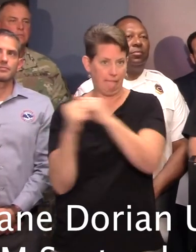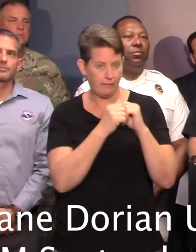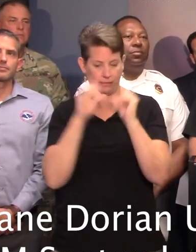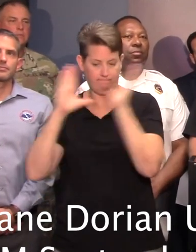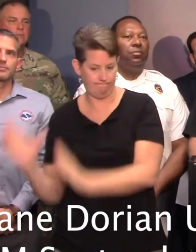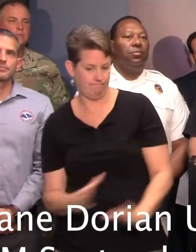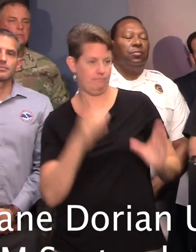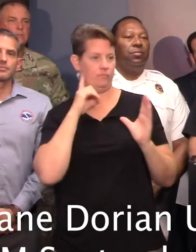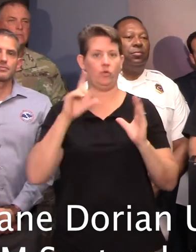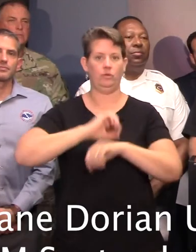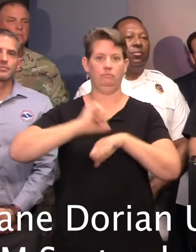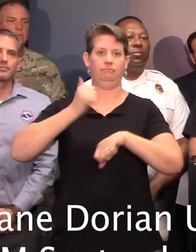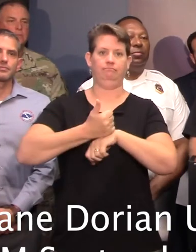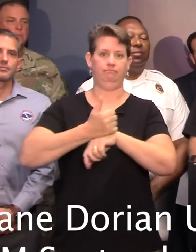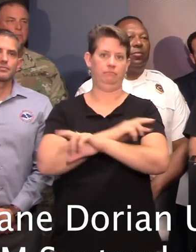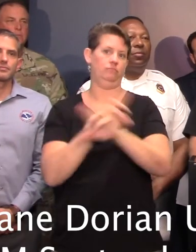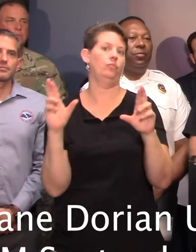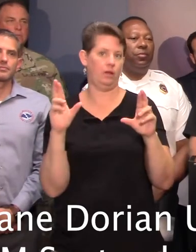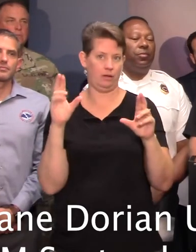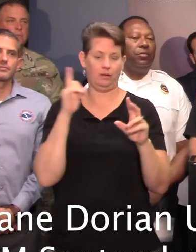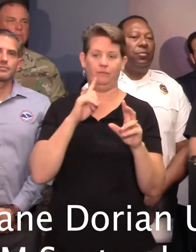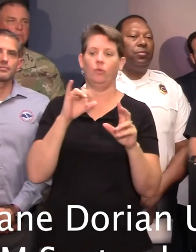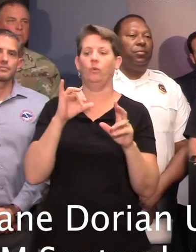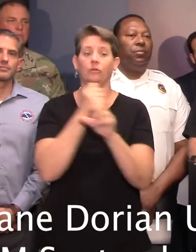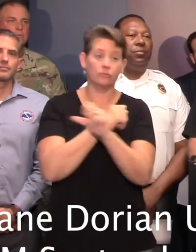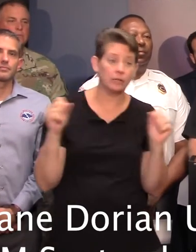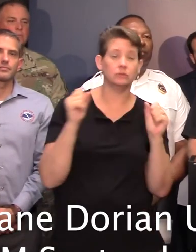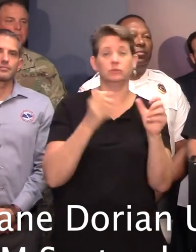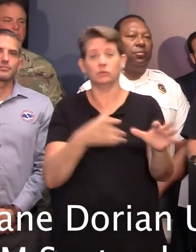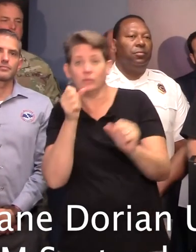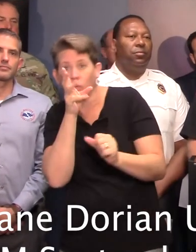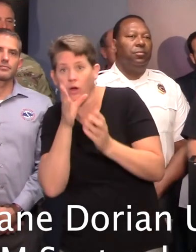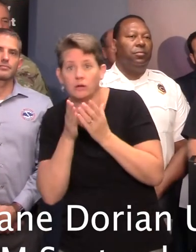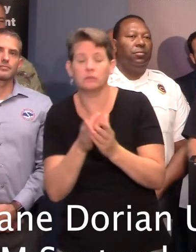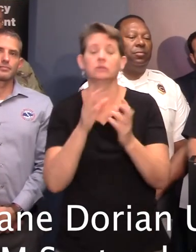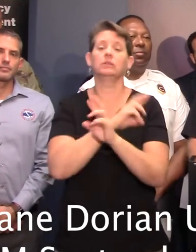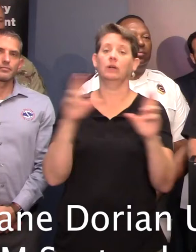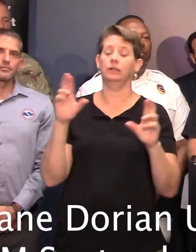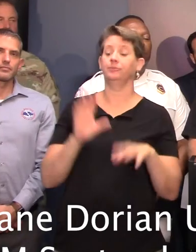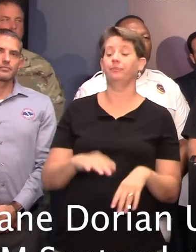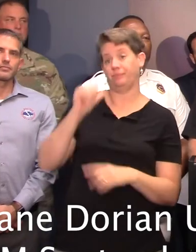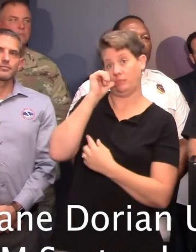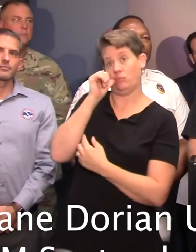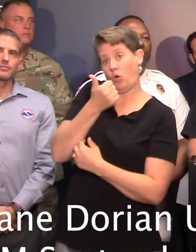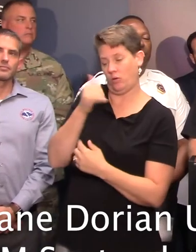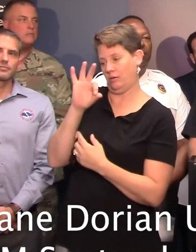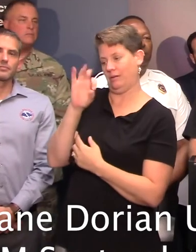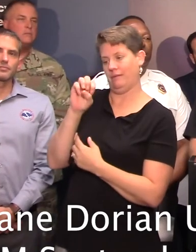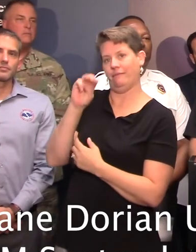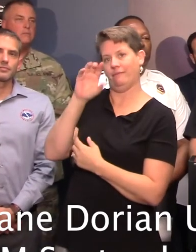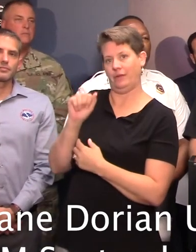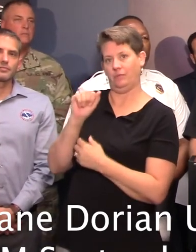event, as well as search and rescue and swift water rescue activities. Tomorrow, we're actually going to be joined by a FEMA Incident